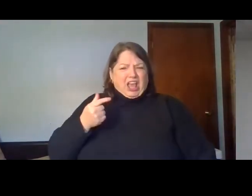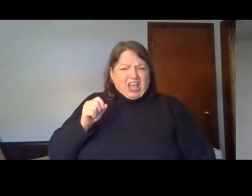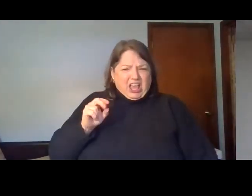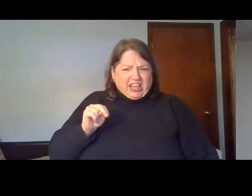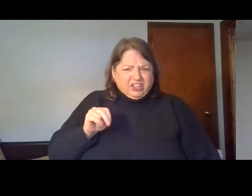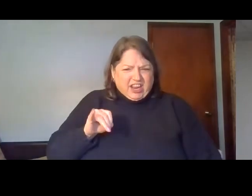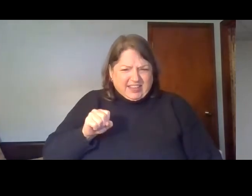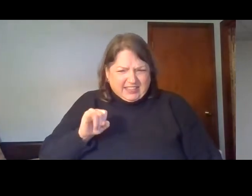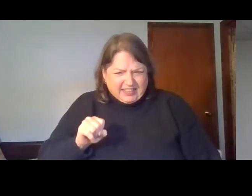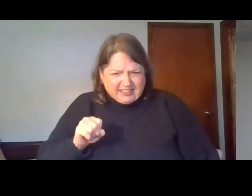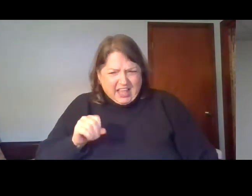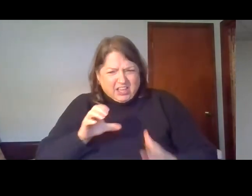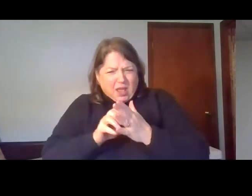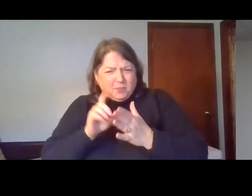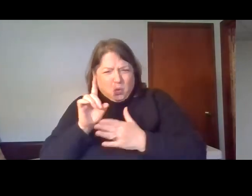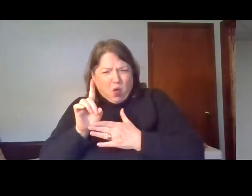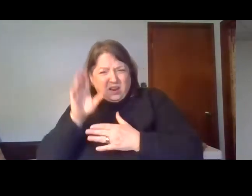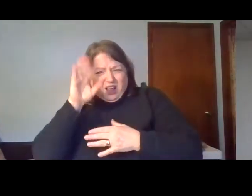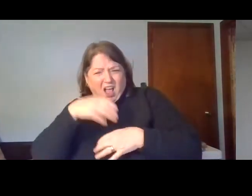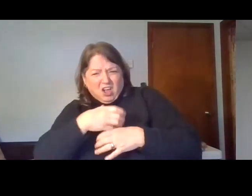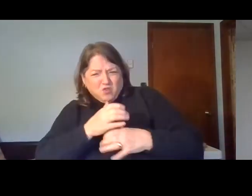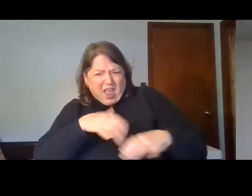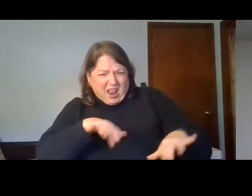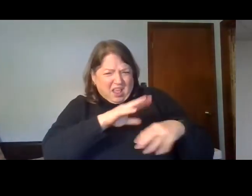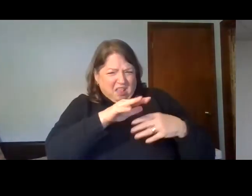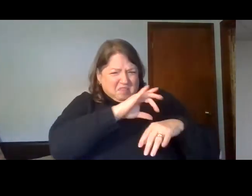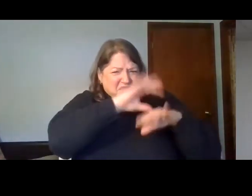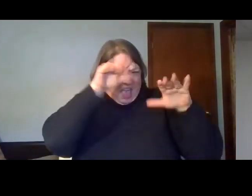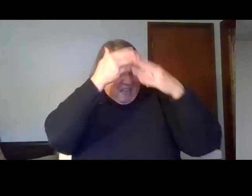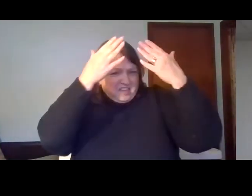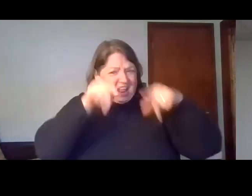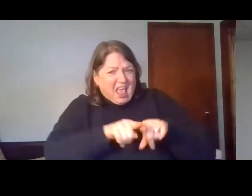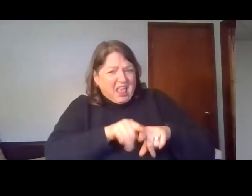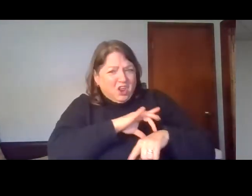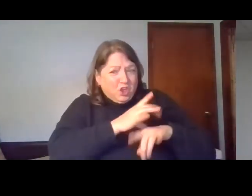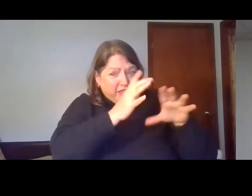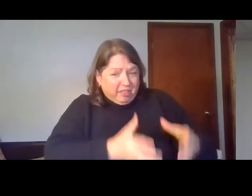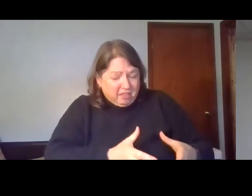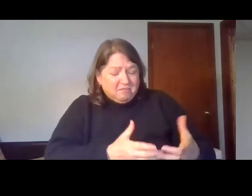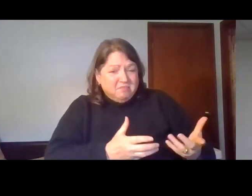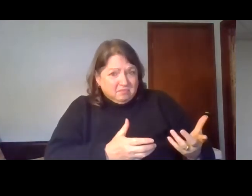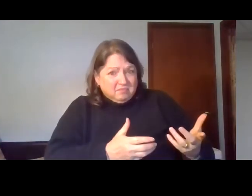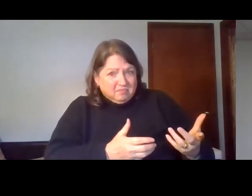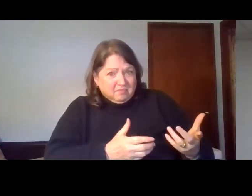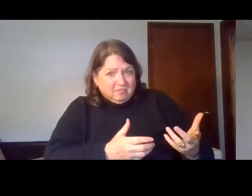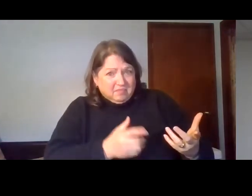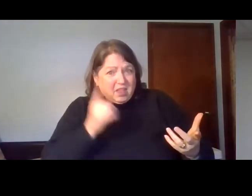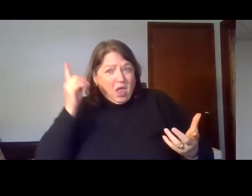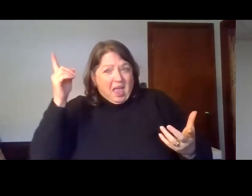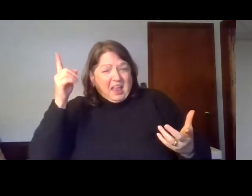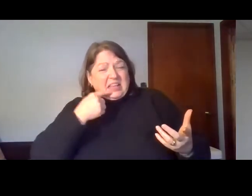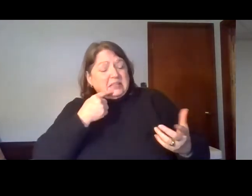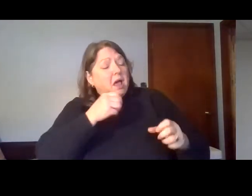earth, the Bible says seven different times in chapter 1 that God himself says that what he made was